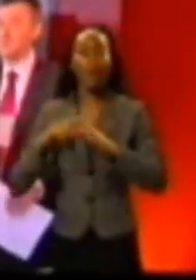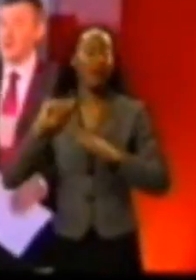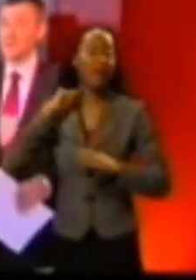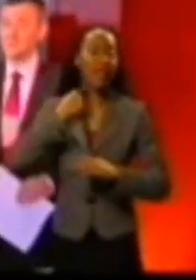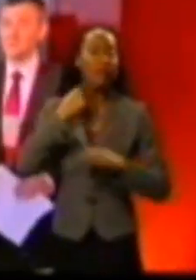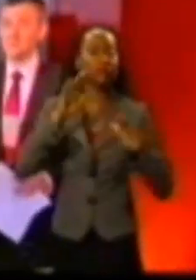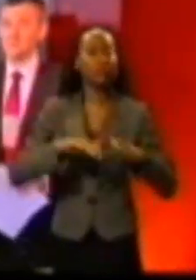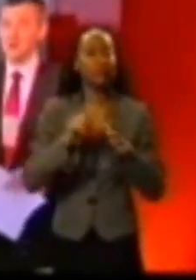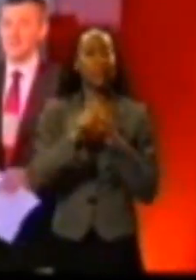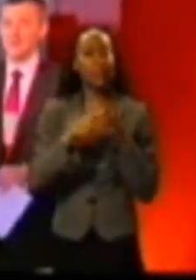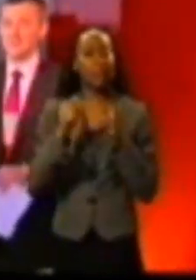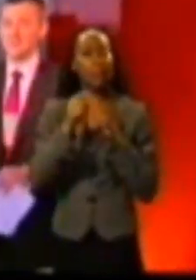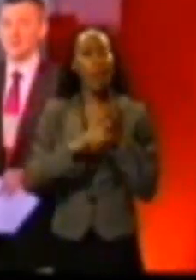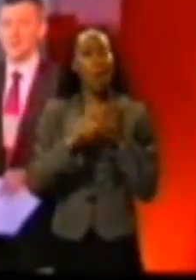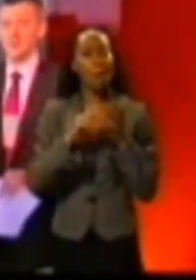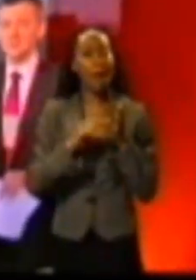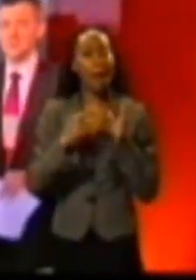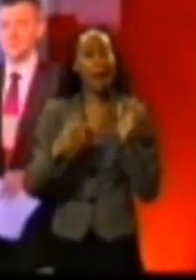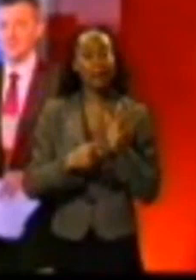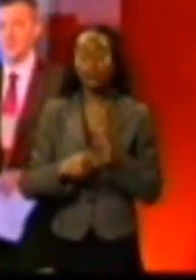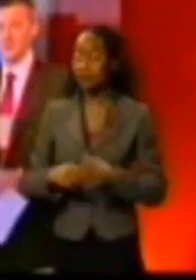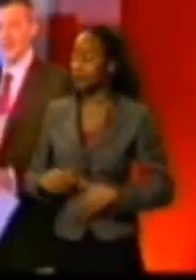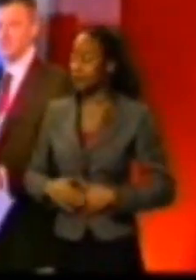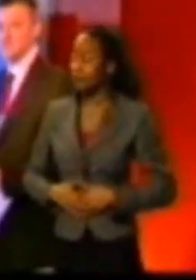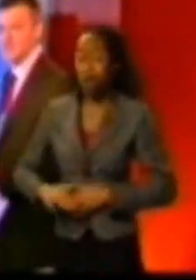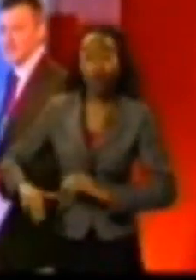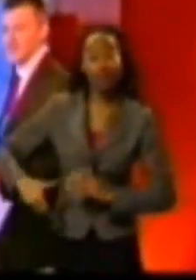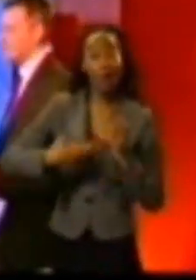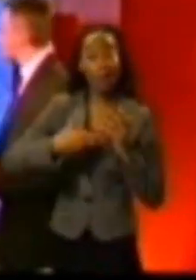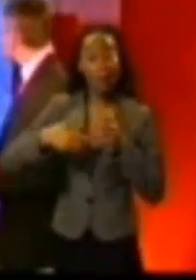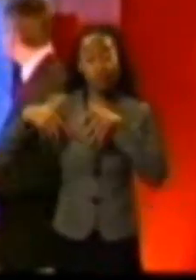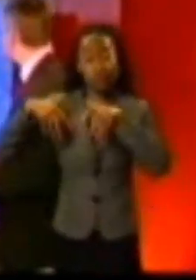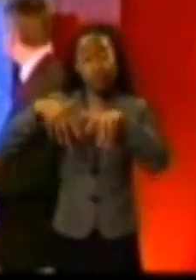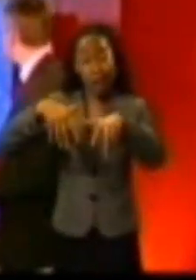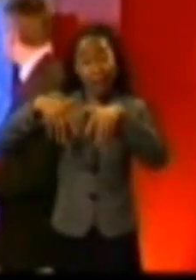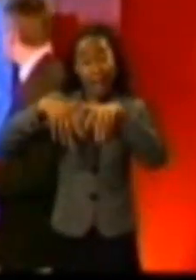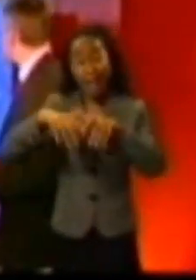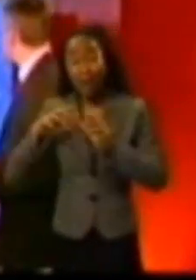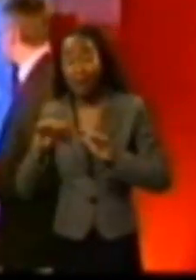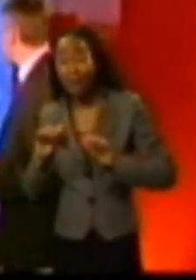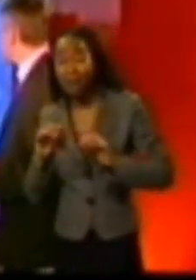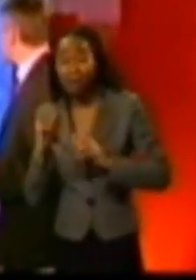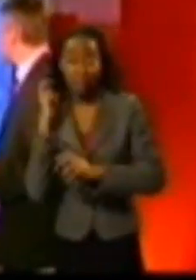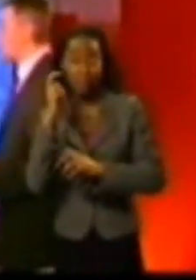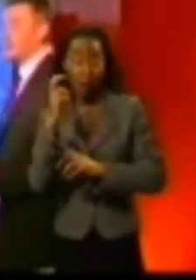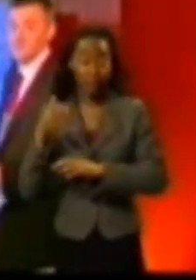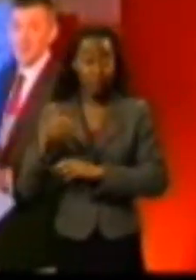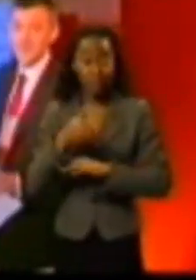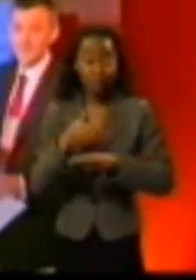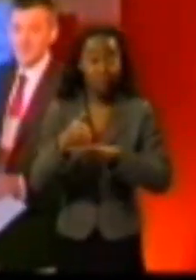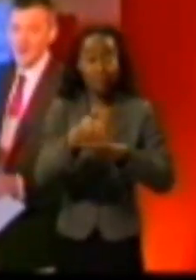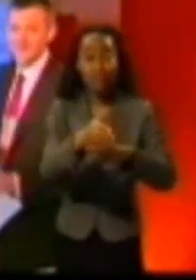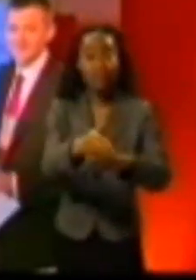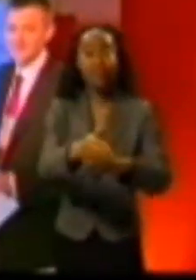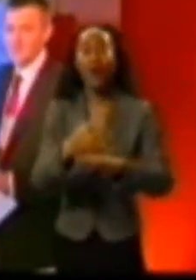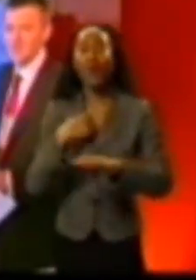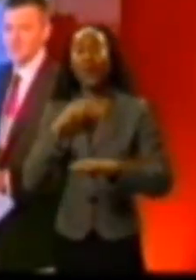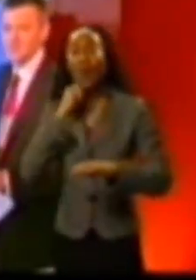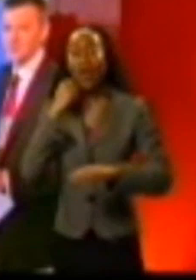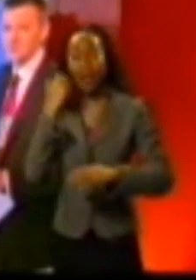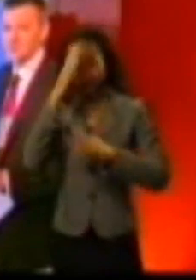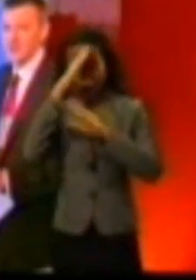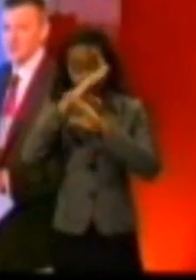rugby parade, it's still very much going on. We shall bring all the atmosphere and the excitement as the champions try to make their way